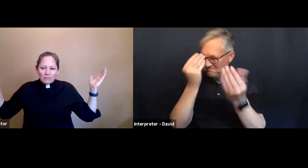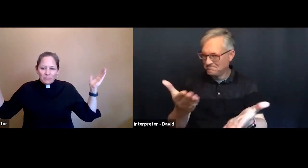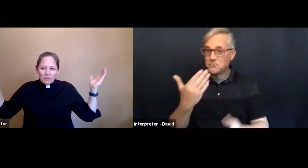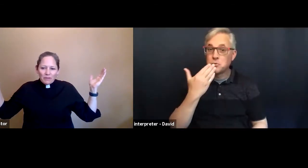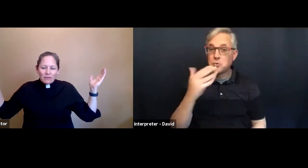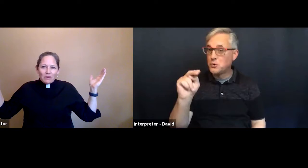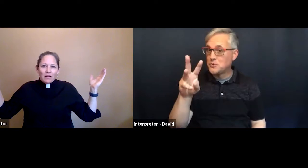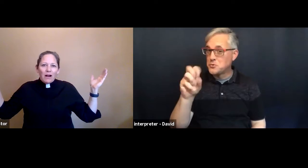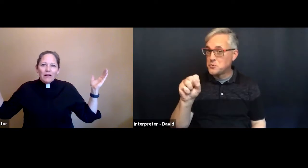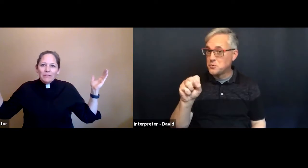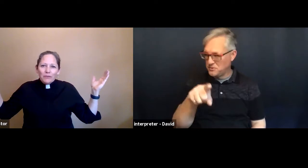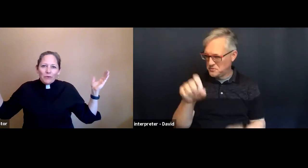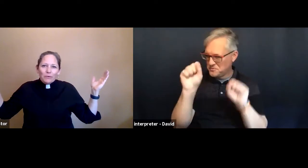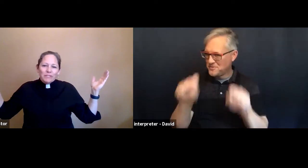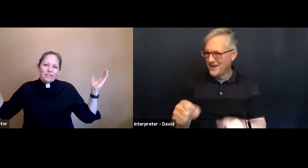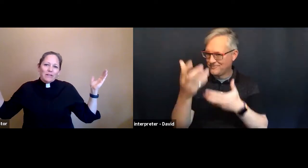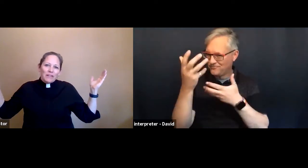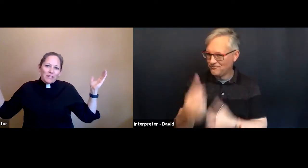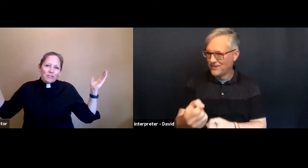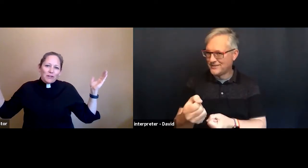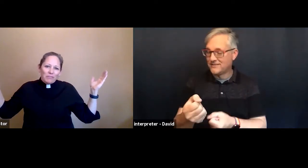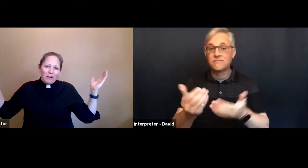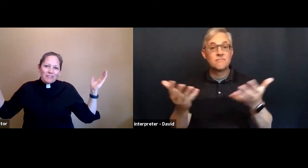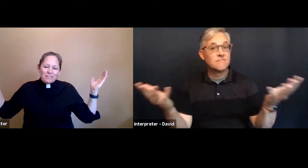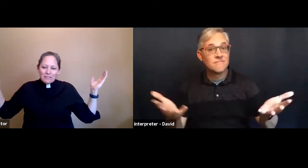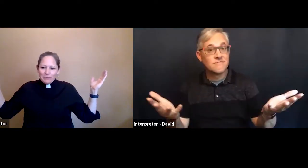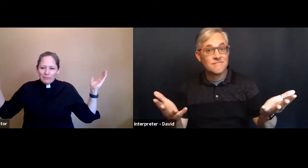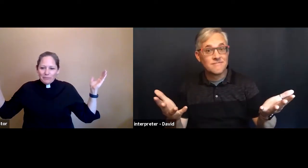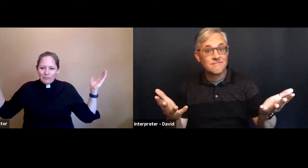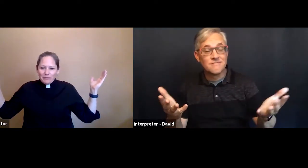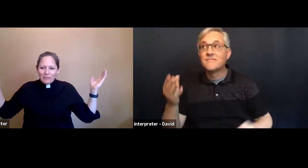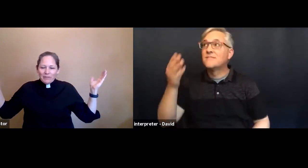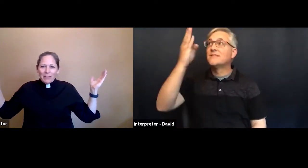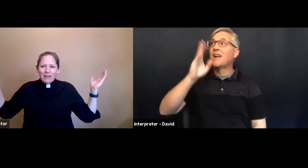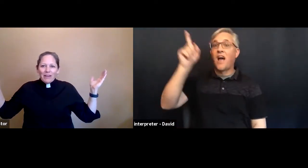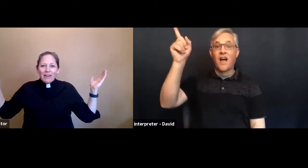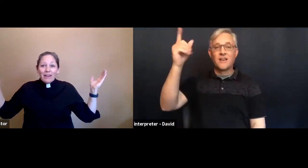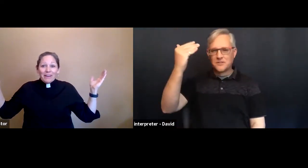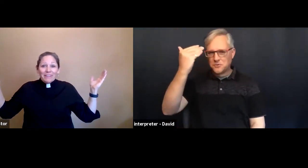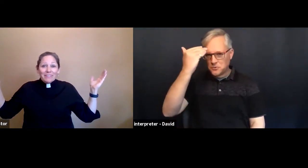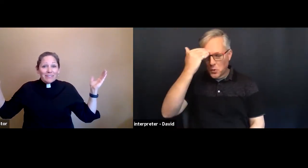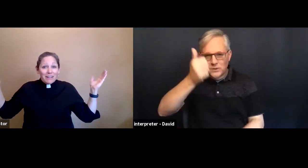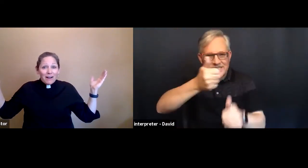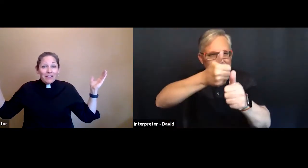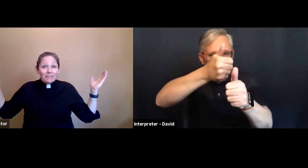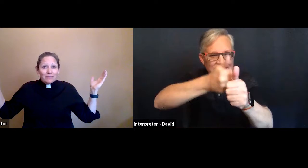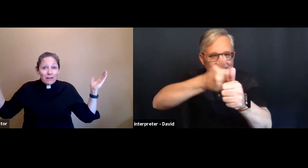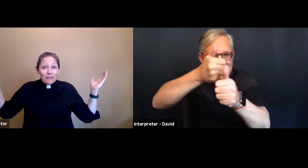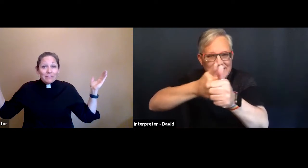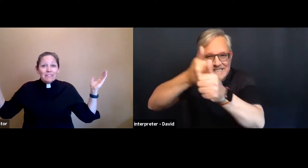God knows each of us. God God loves